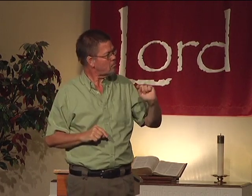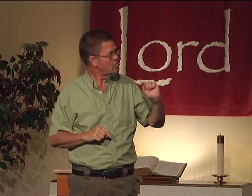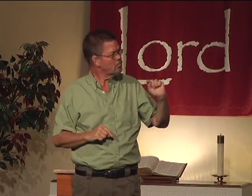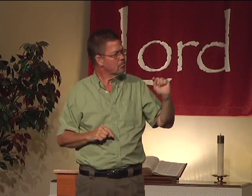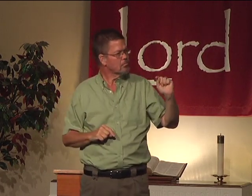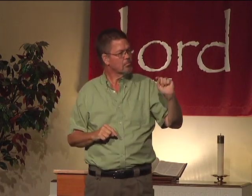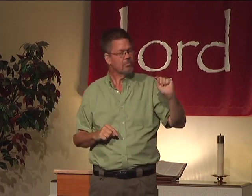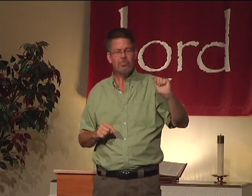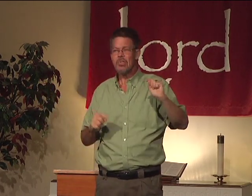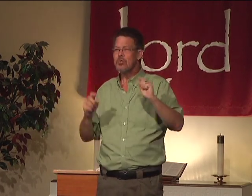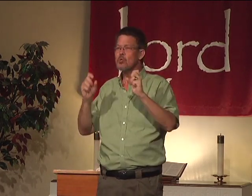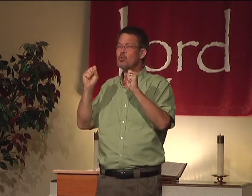others.